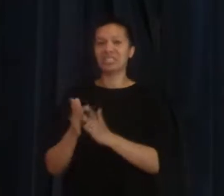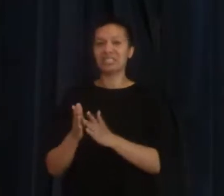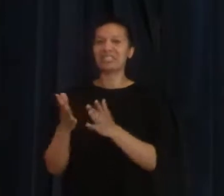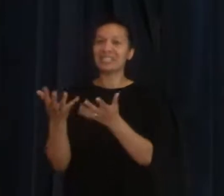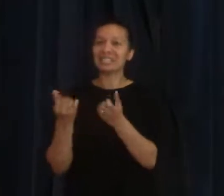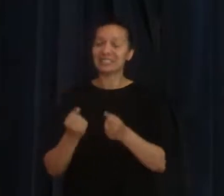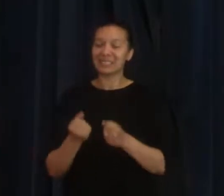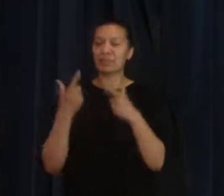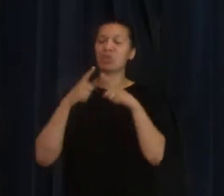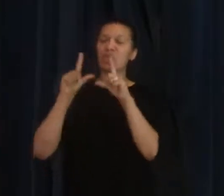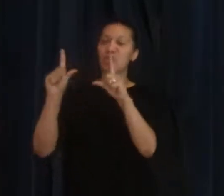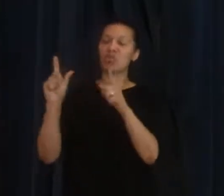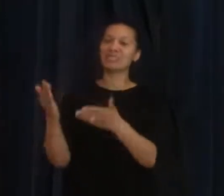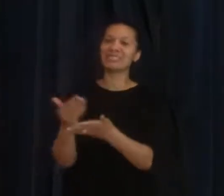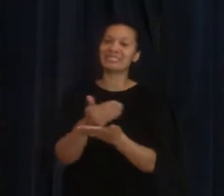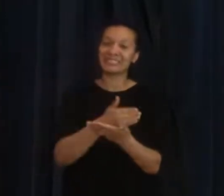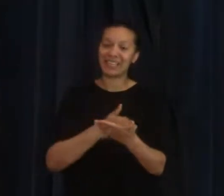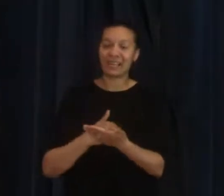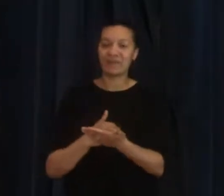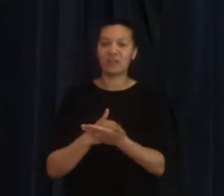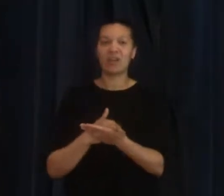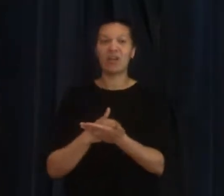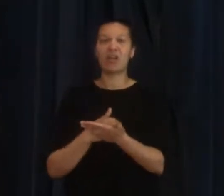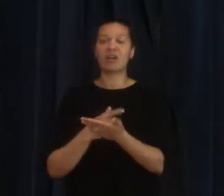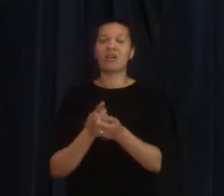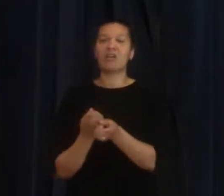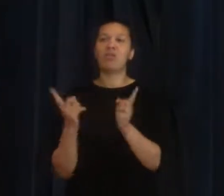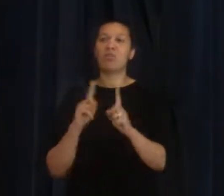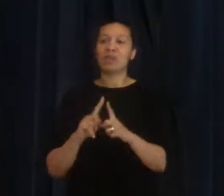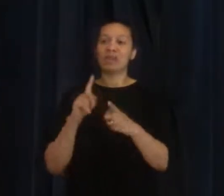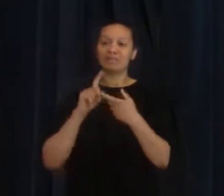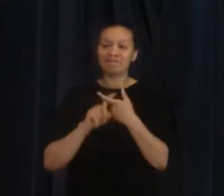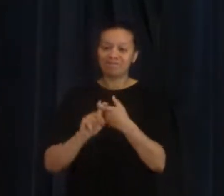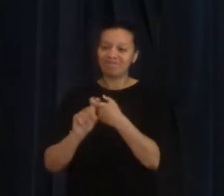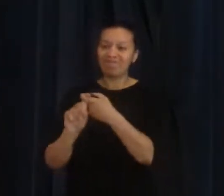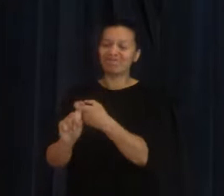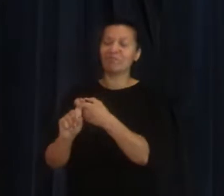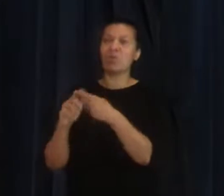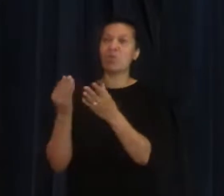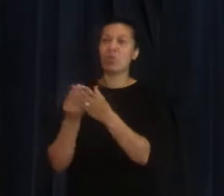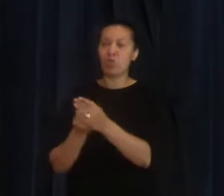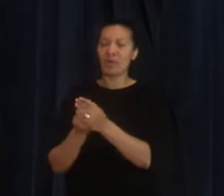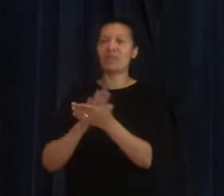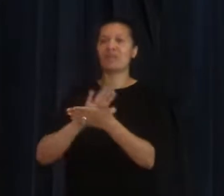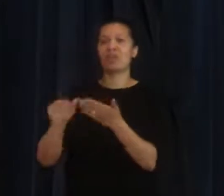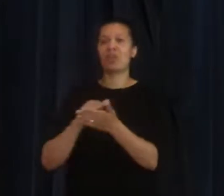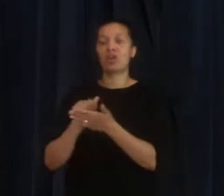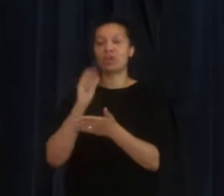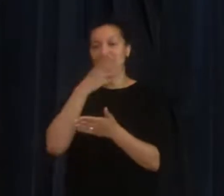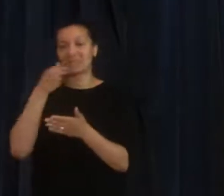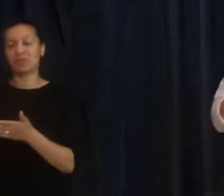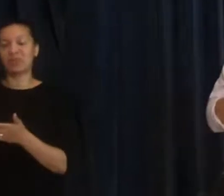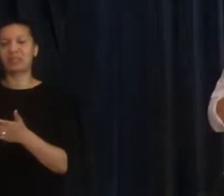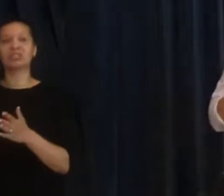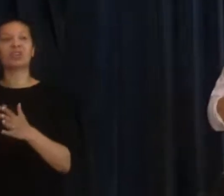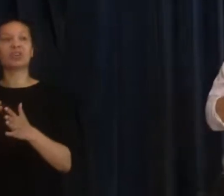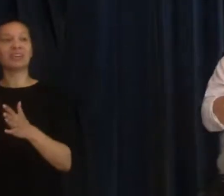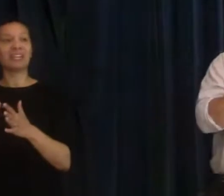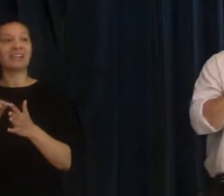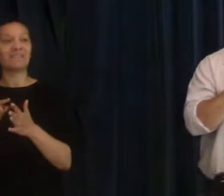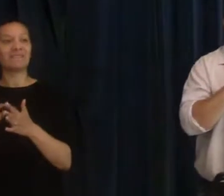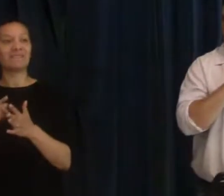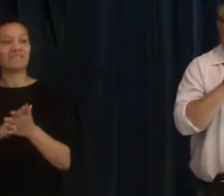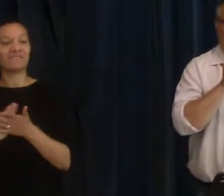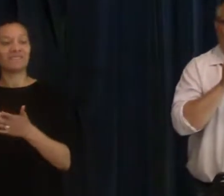Saviour, we are sealed with the Holy Spirit. Ephesians 1, verses 13 to 14, the verses all